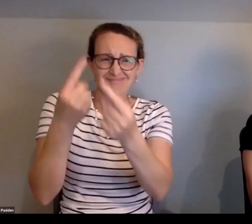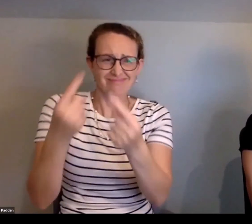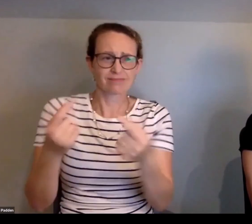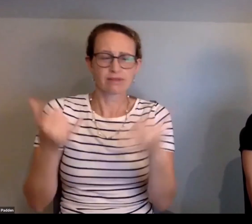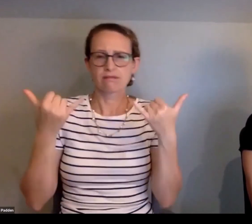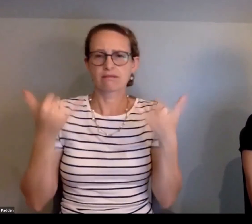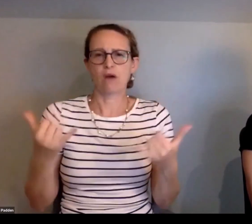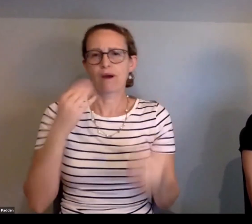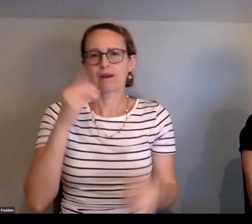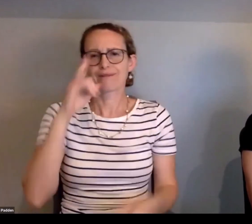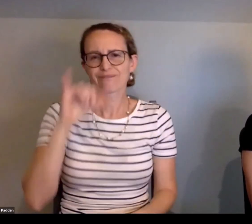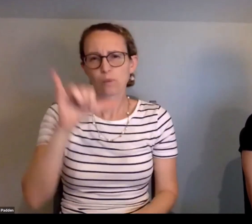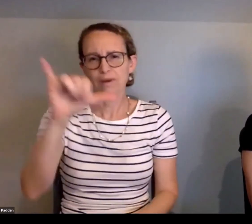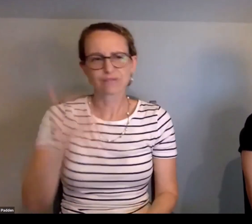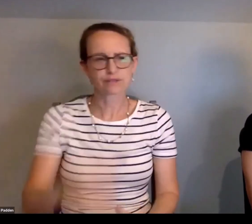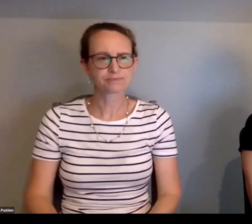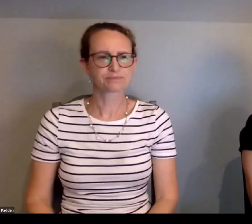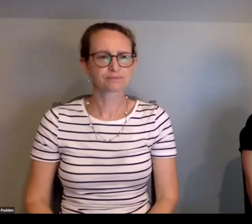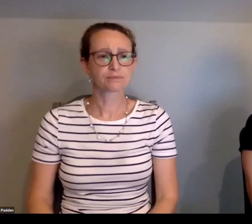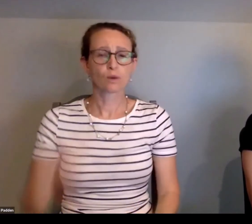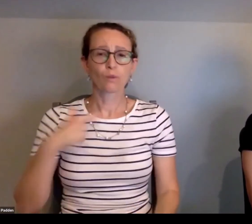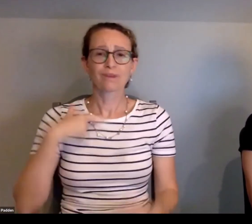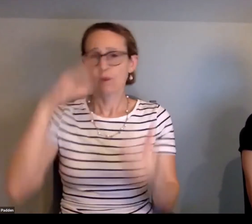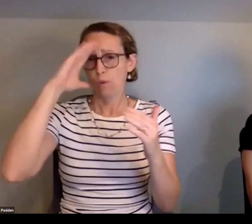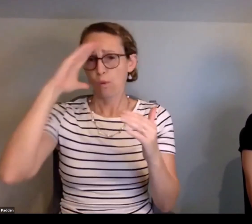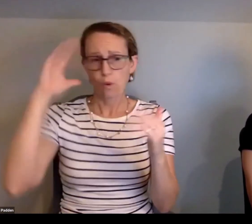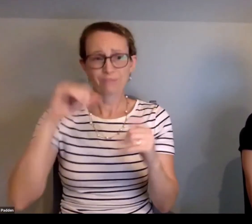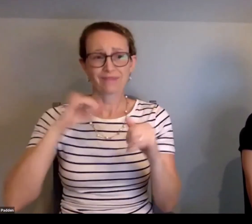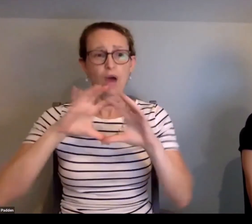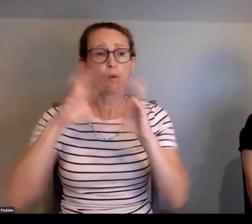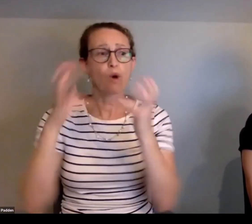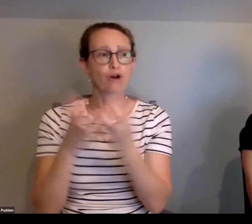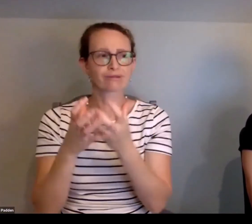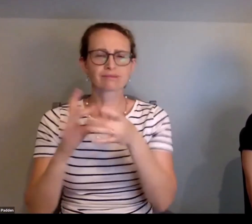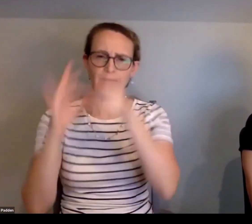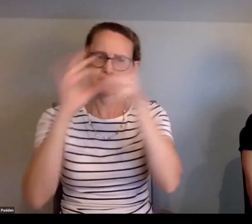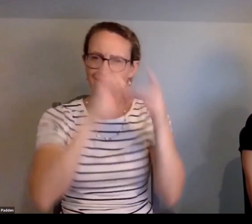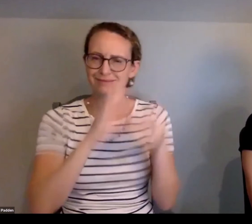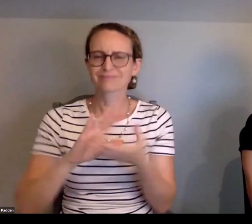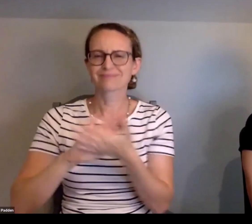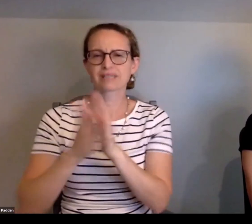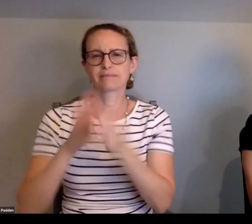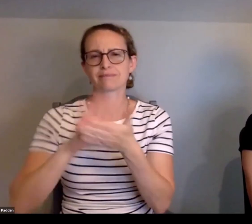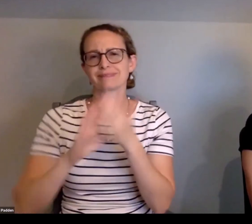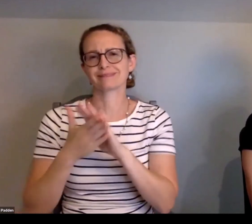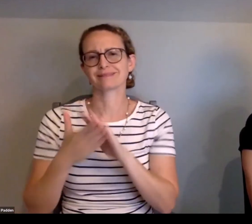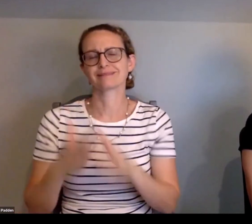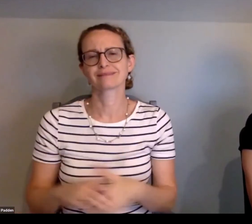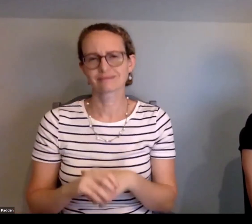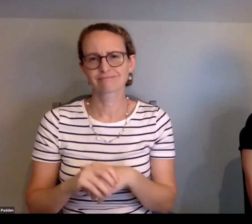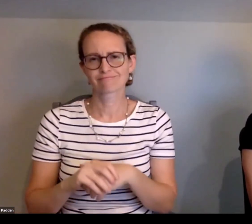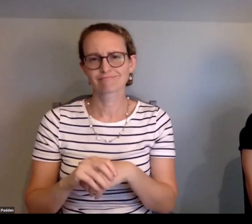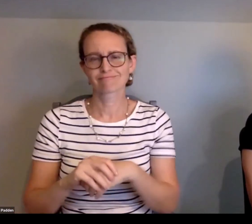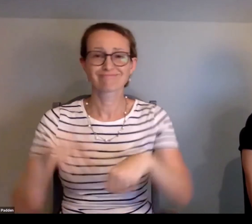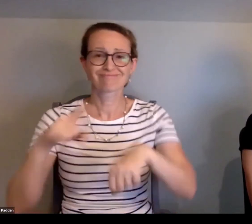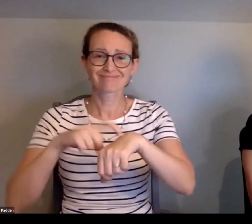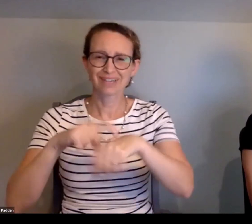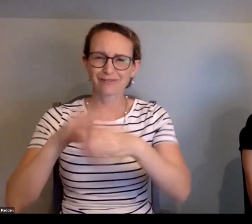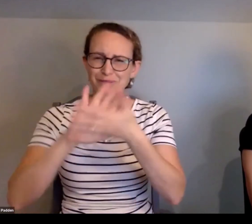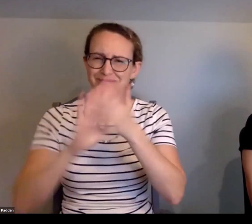And we all share the same earth and the same God, now and forever, and we hope that our